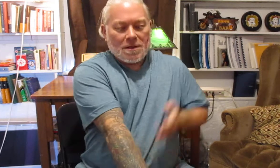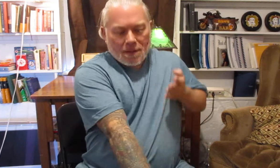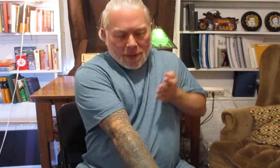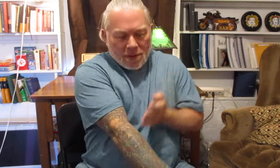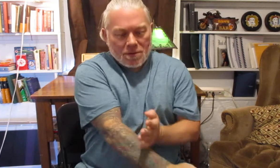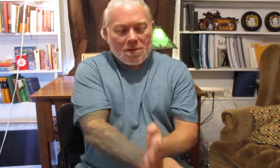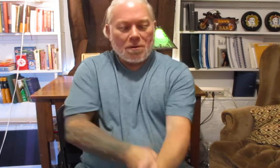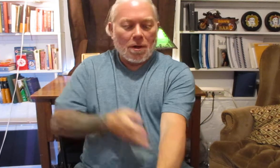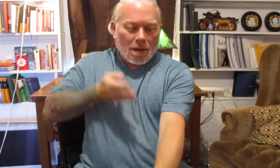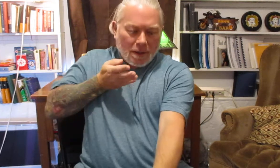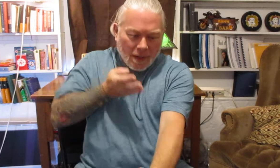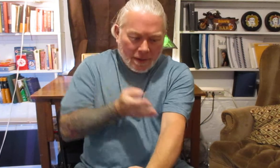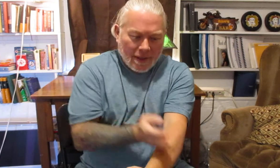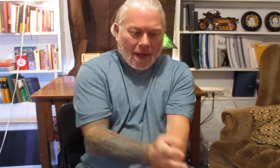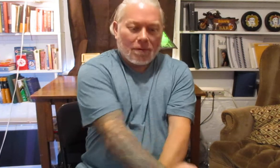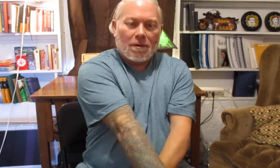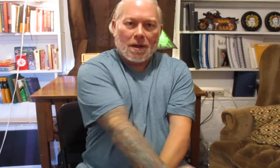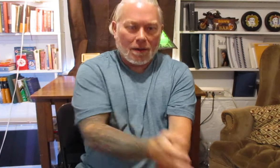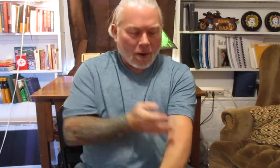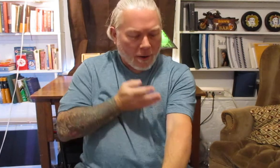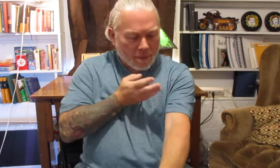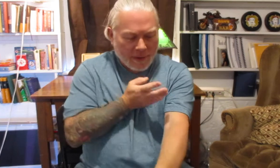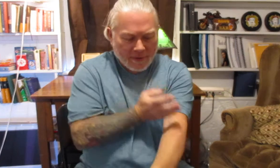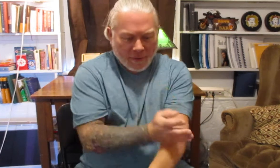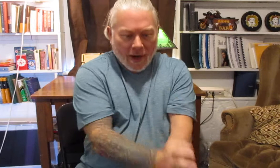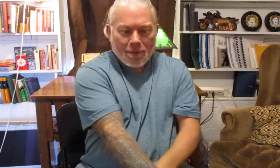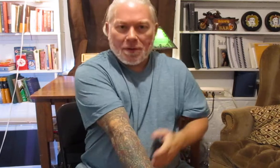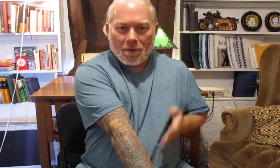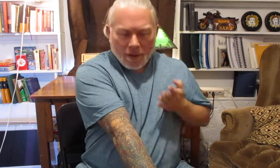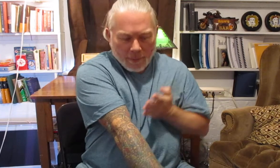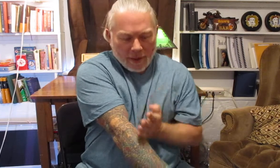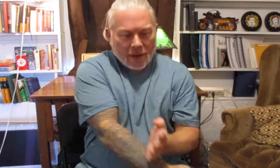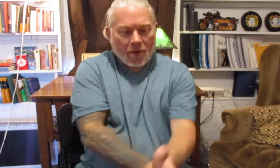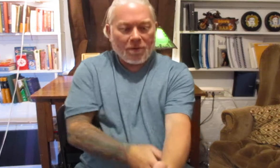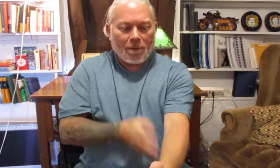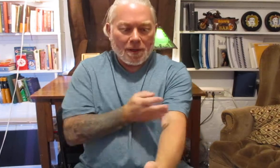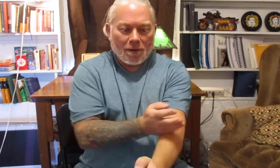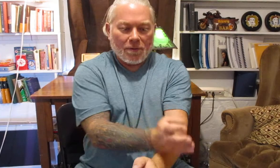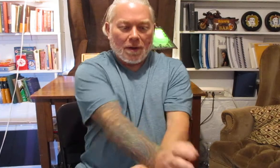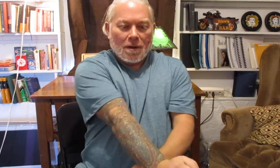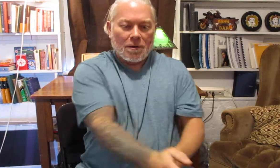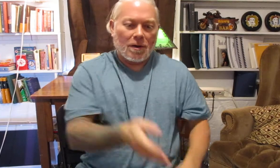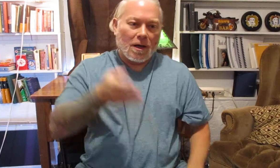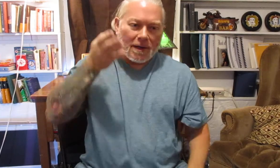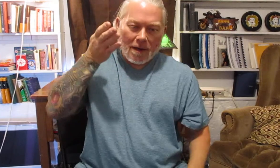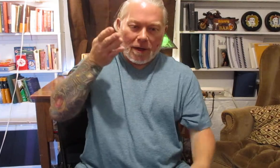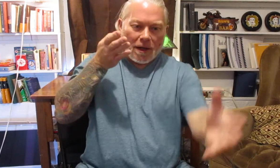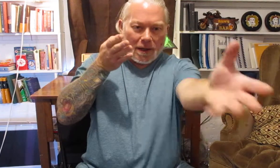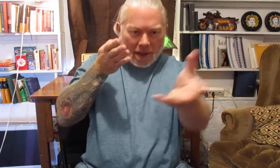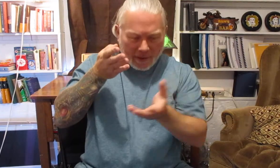can be used to cut down an arm that's grabbed you but it can also be used to cut down any kind of